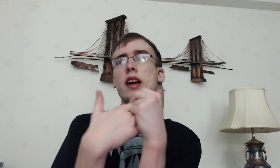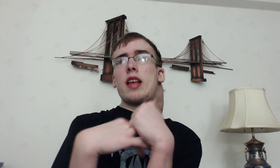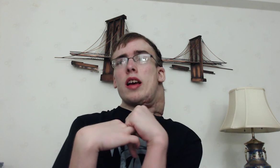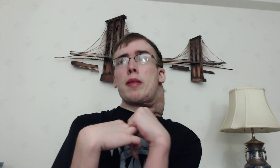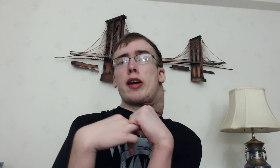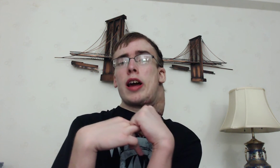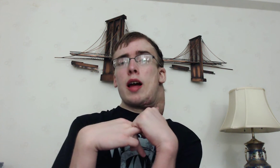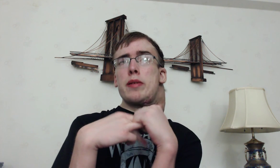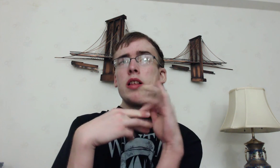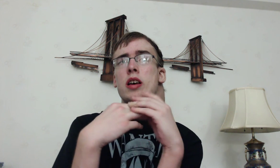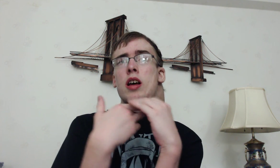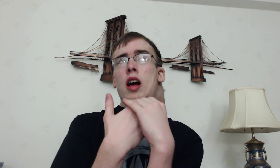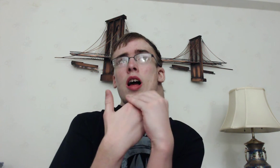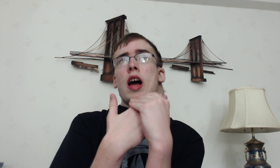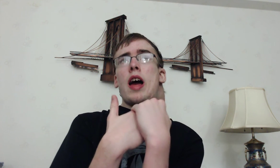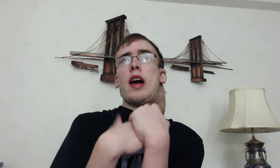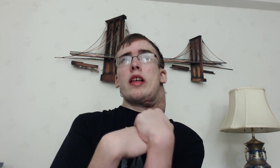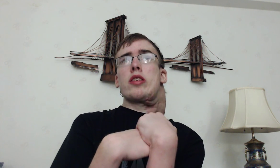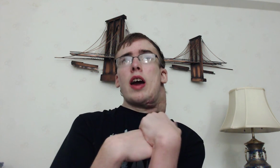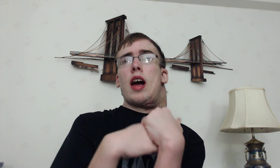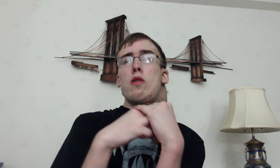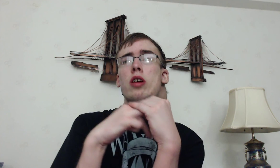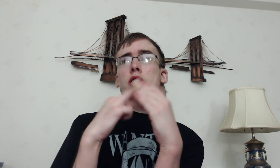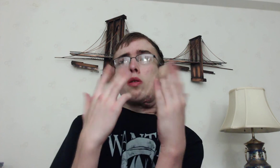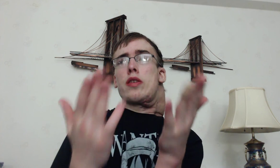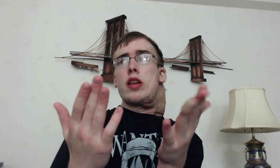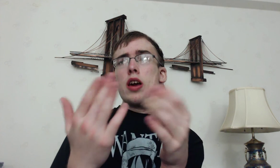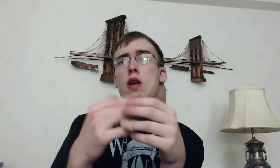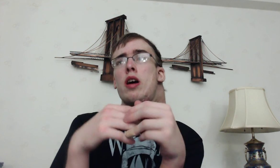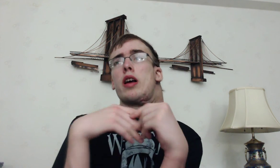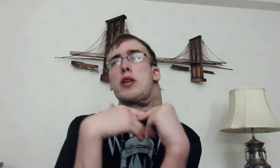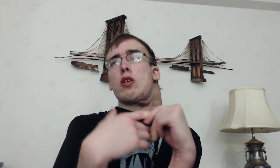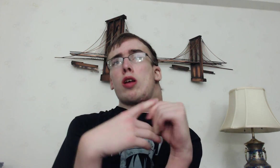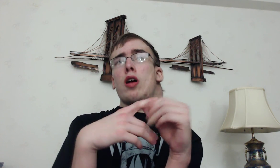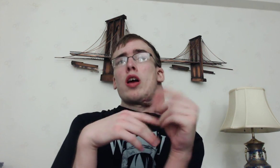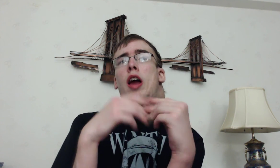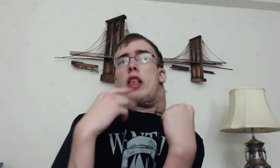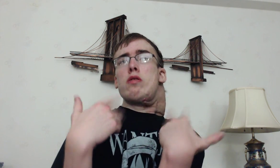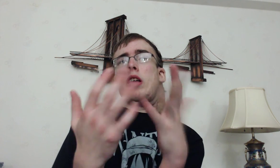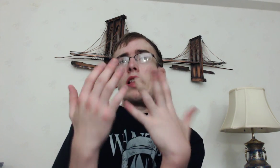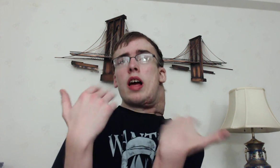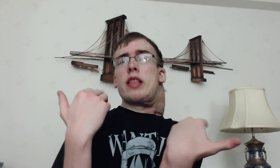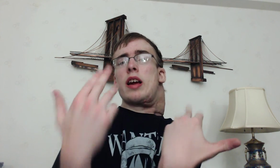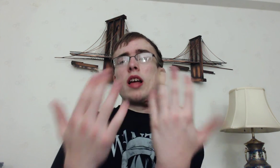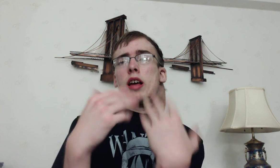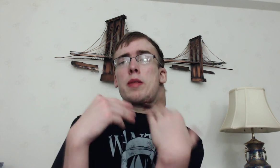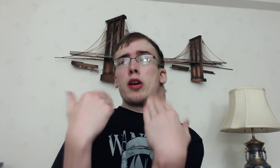time skip it gonna happen And Yeah I hope you guys enjoyed the video Tell me your thoughts If you think a second time skip is going